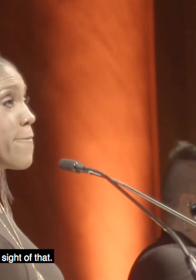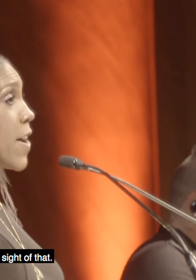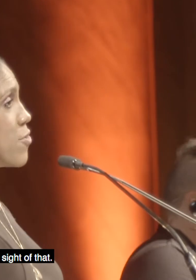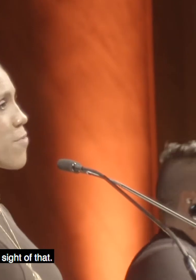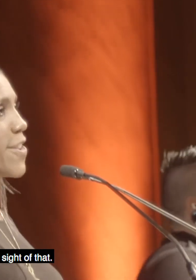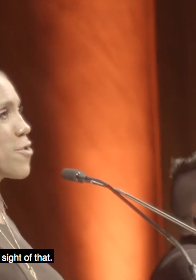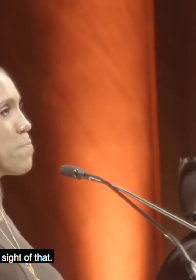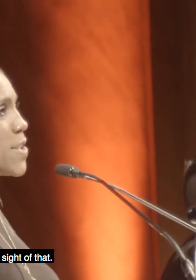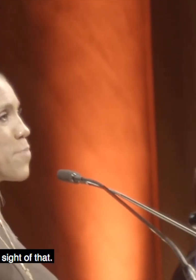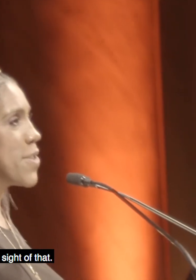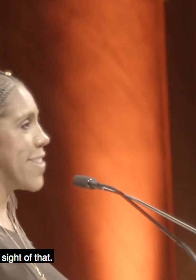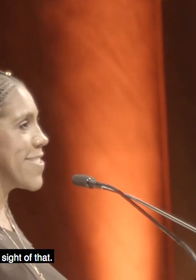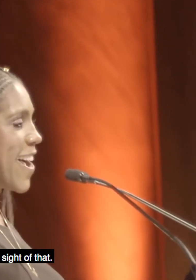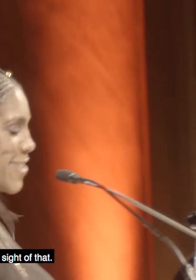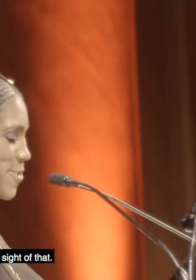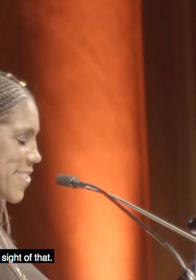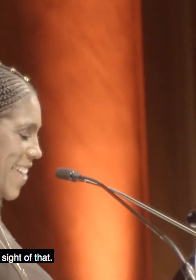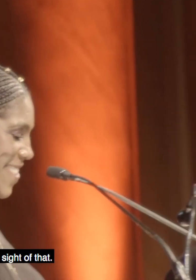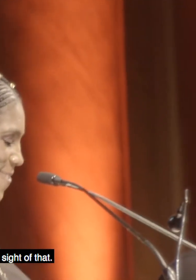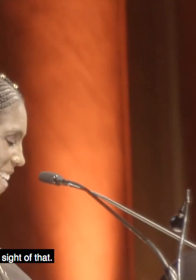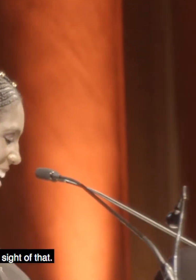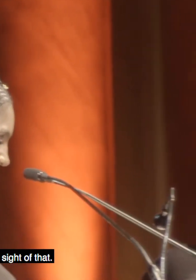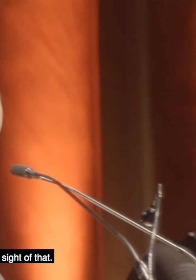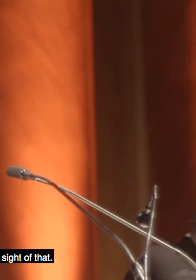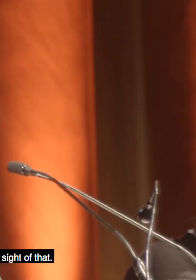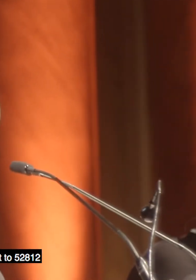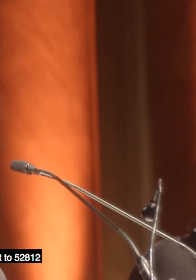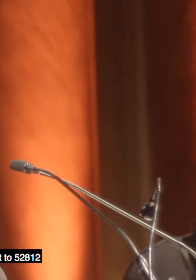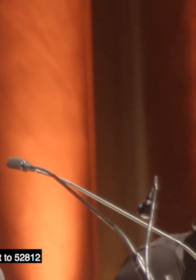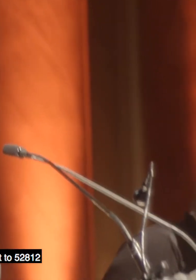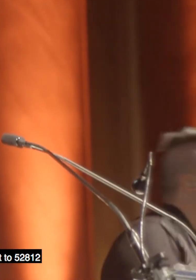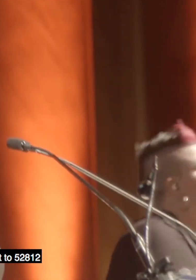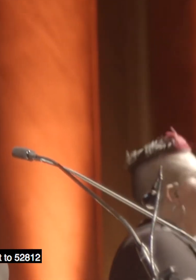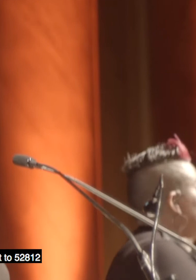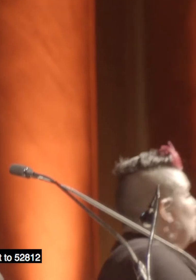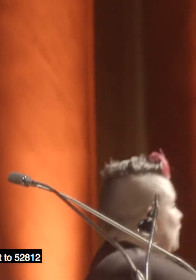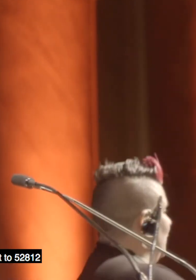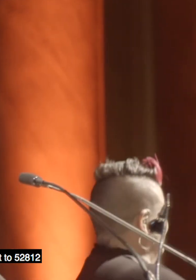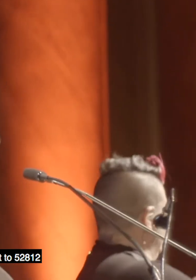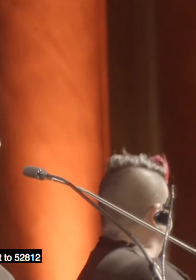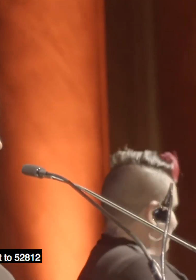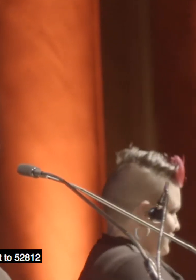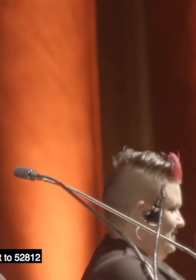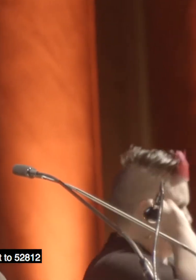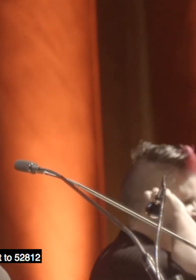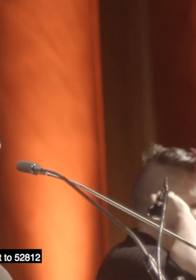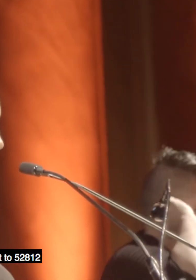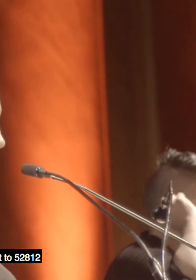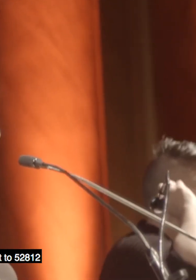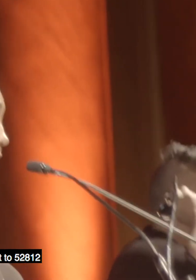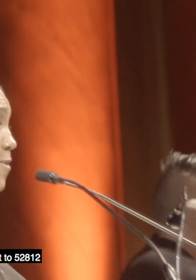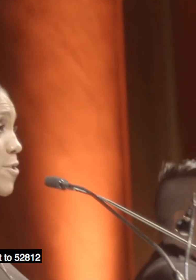It's a fundraiser, people. Let's not lose sight of that. You will have the opportunity to text